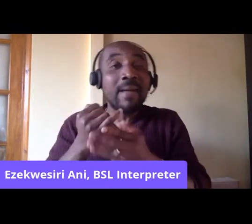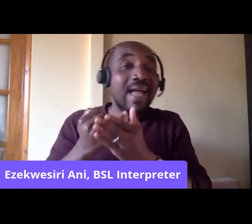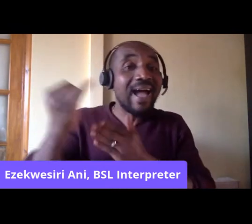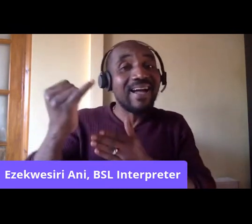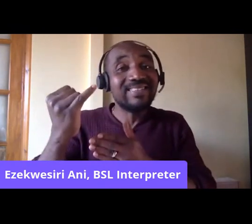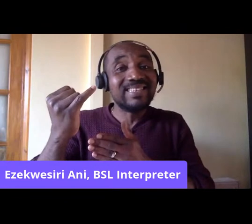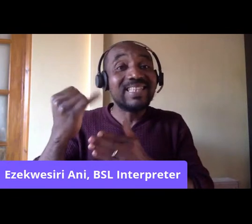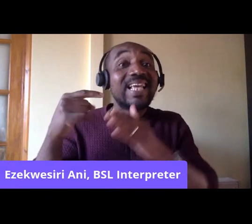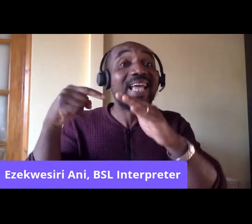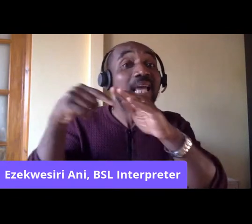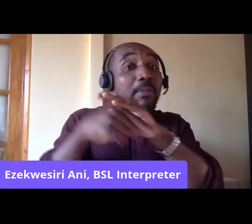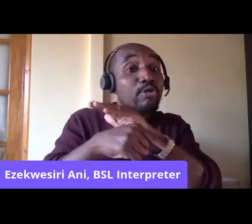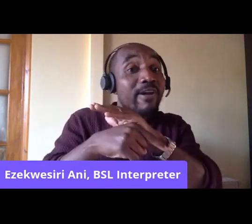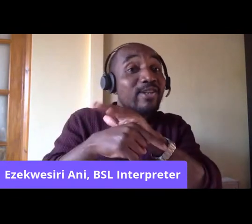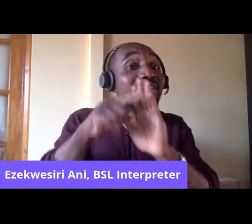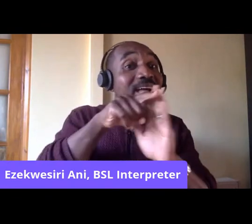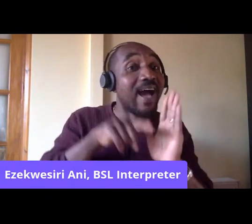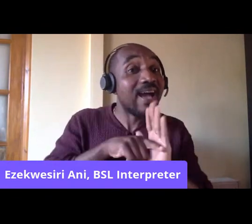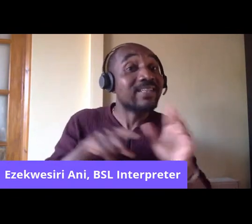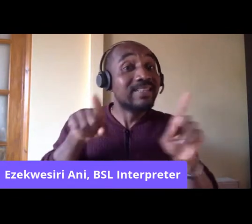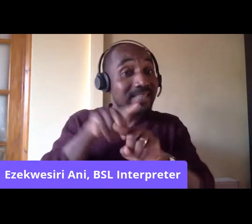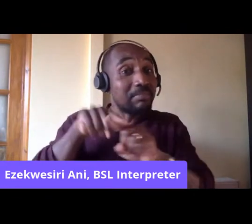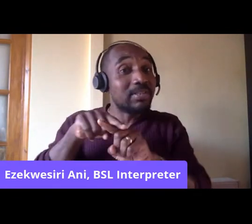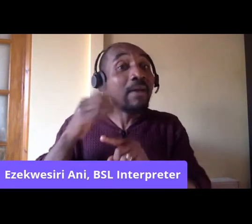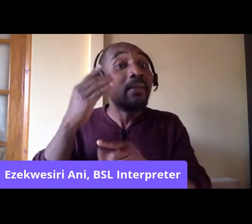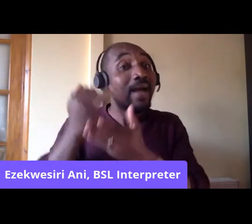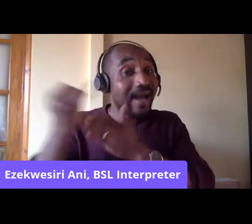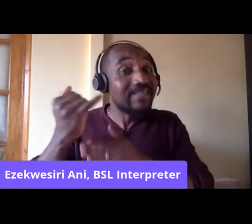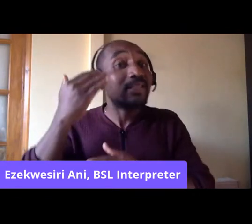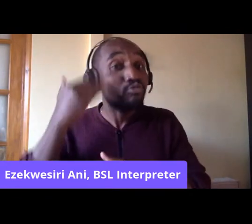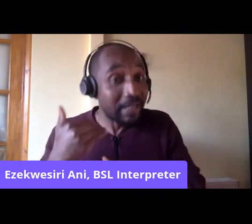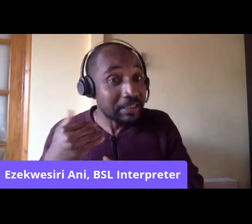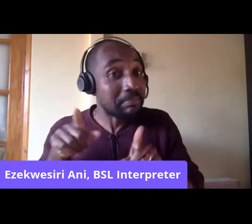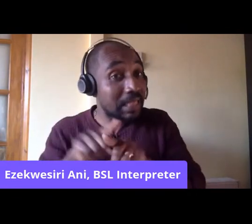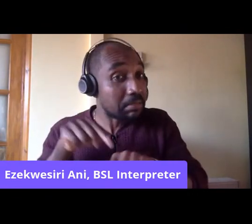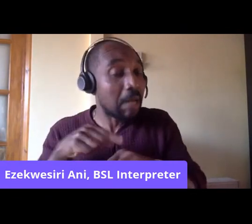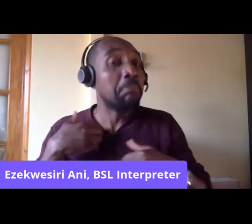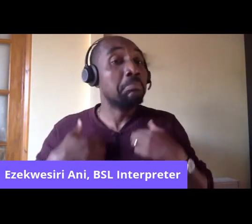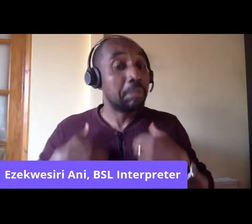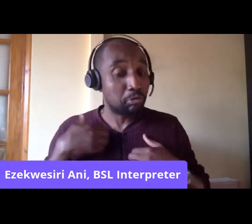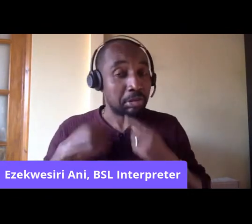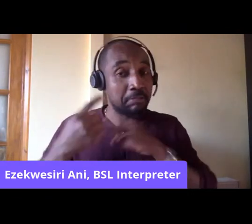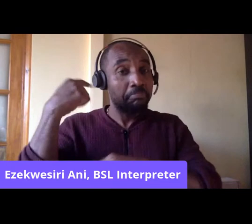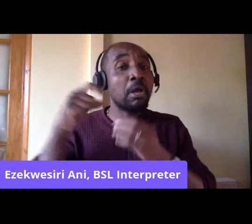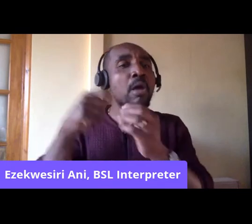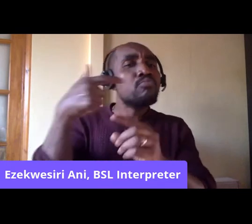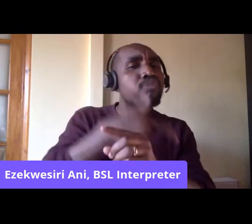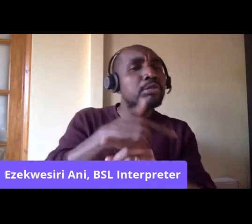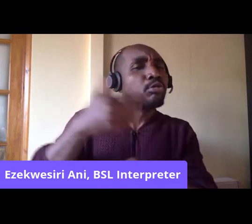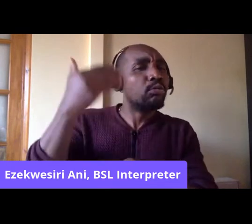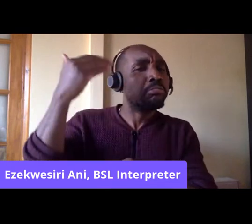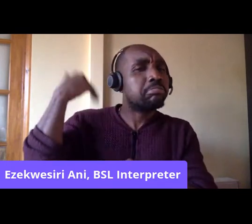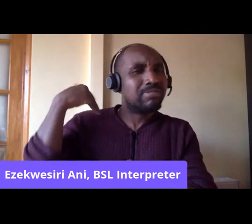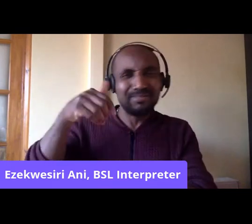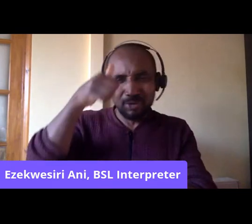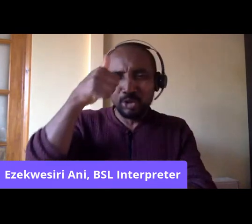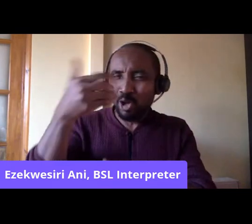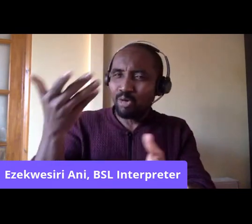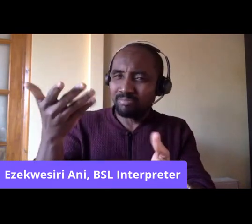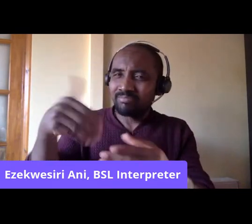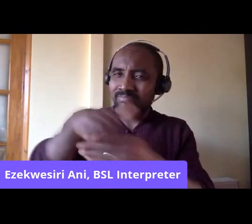So that's something to remember. But what had happened in Bristol, and Bristol, as you know, historically was a